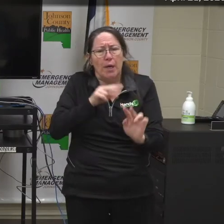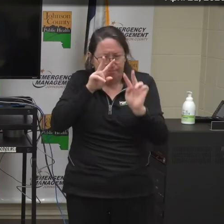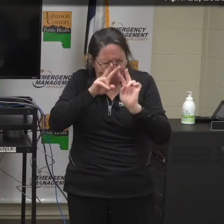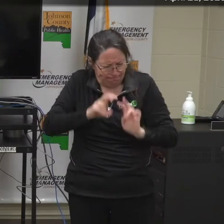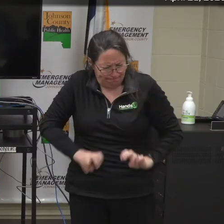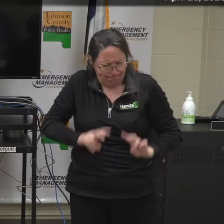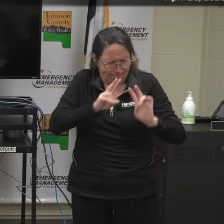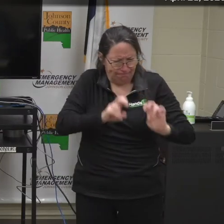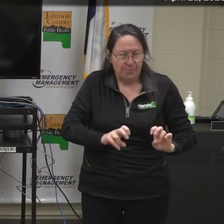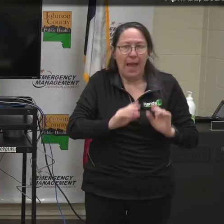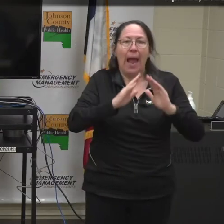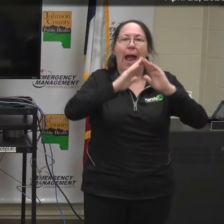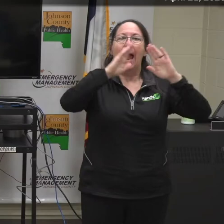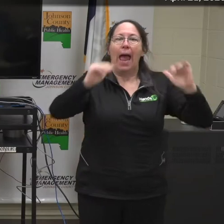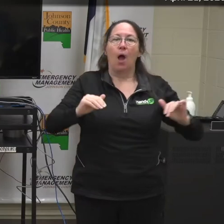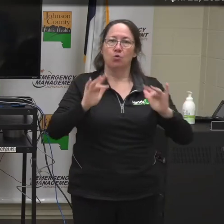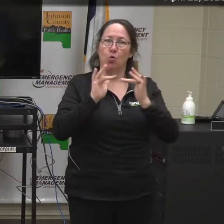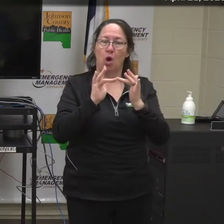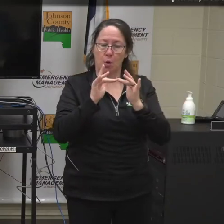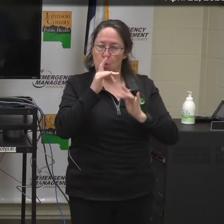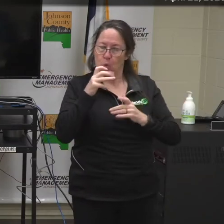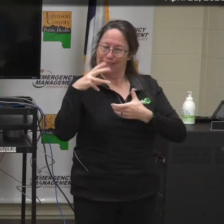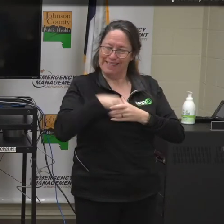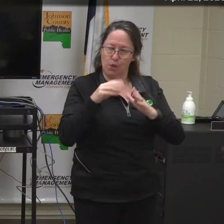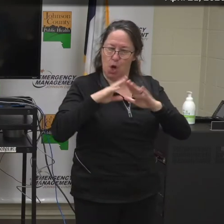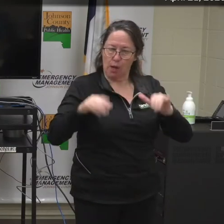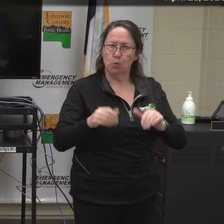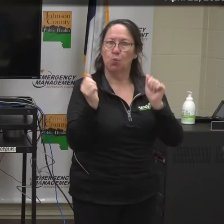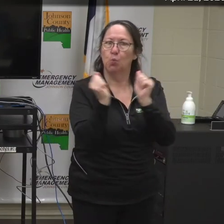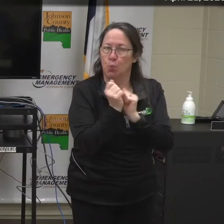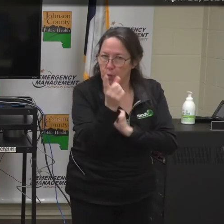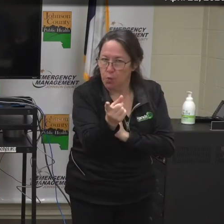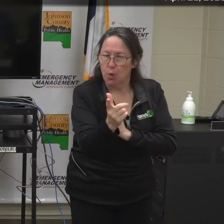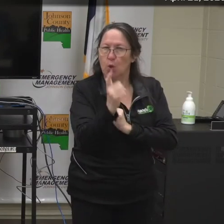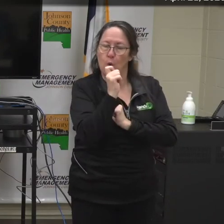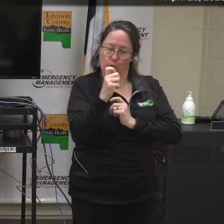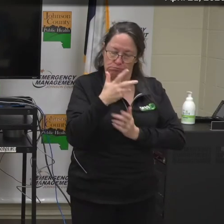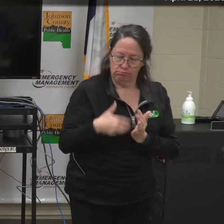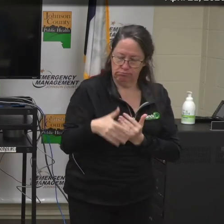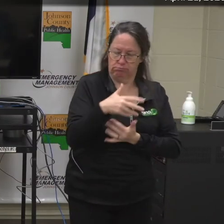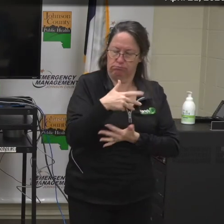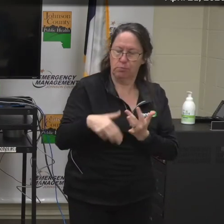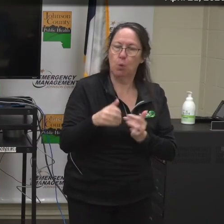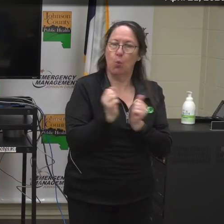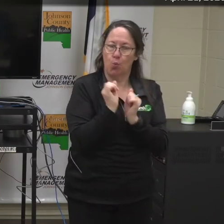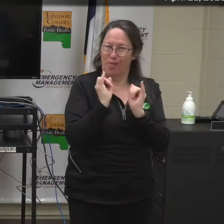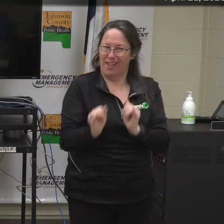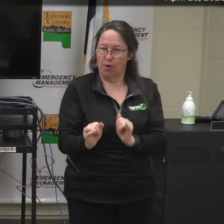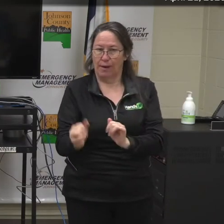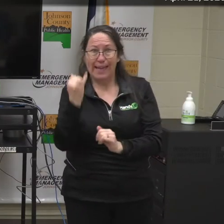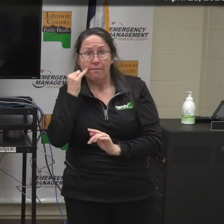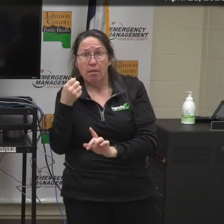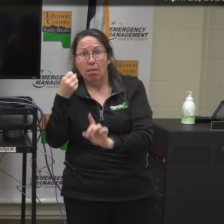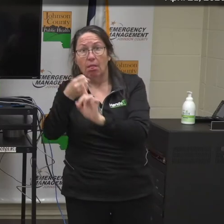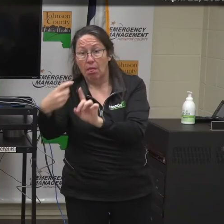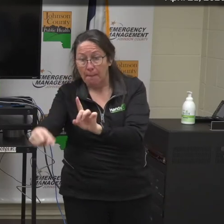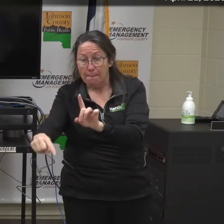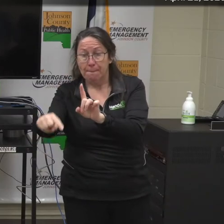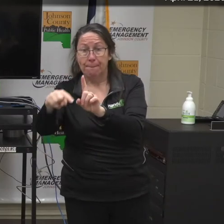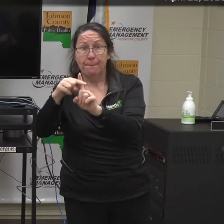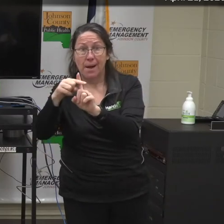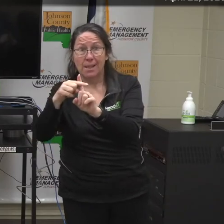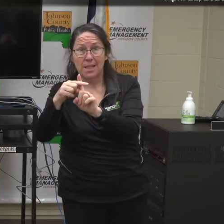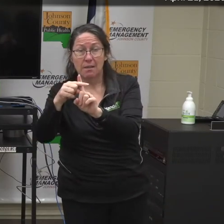is household contacts primarily and then others who have spent a prolonged amount of time with those individuals. So by those